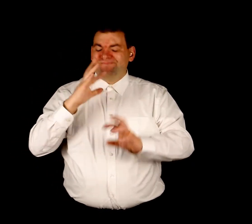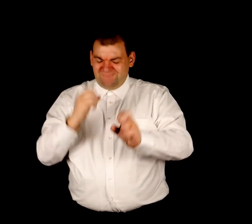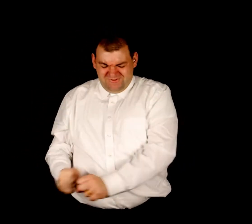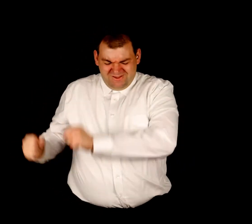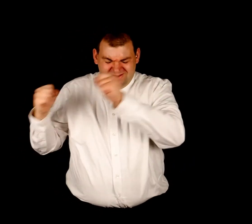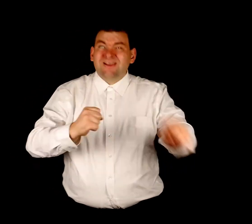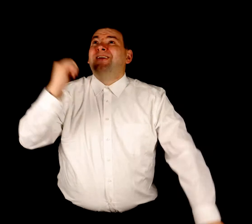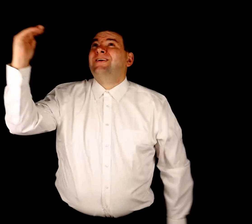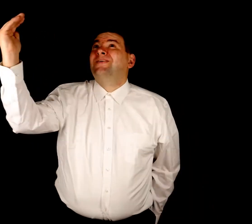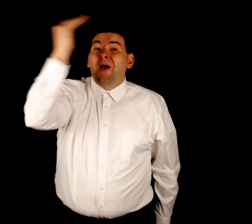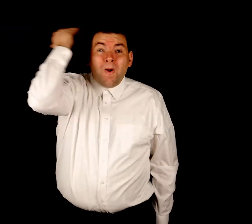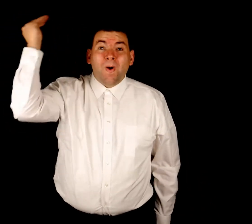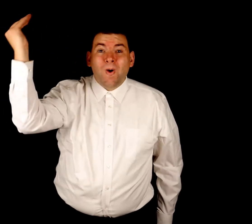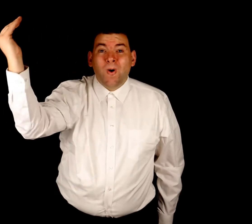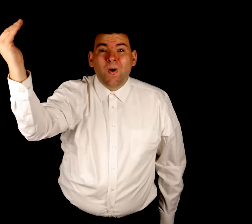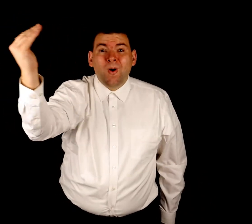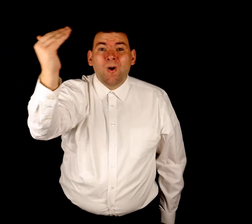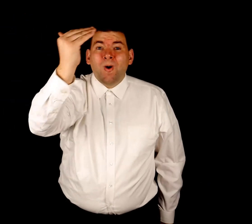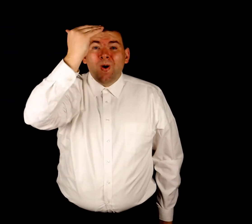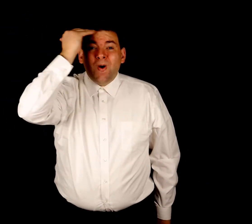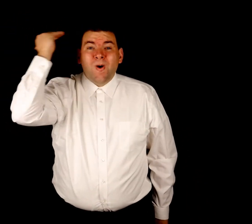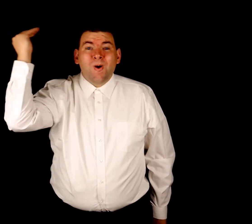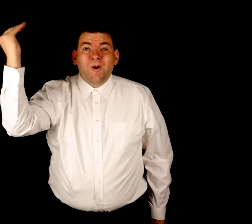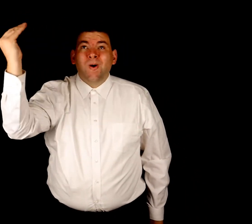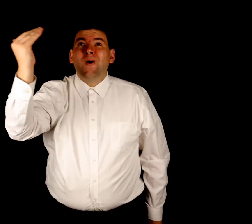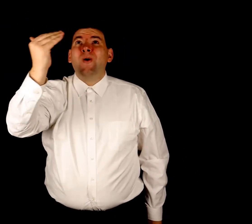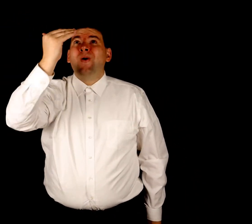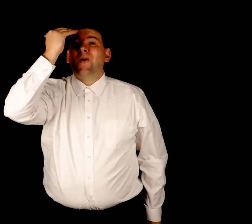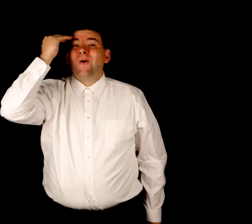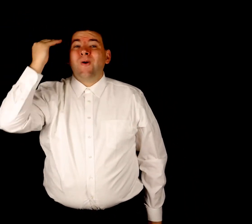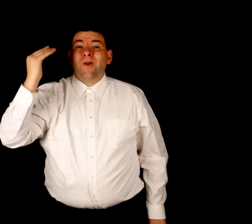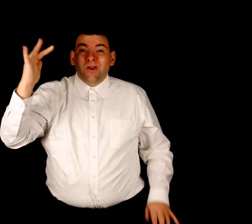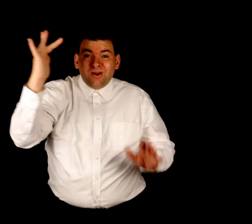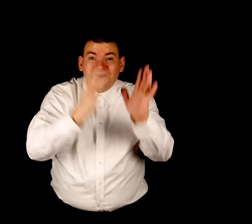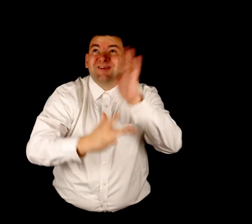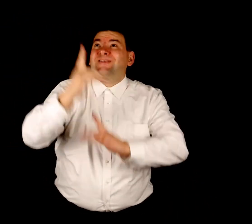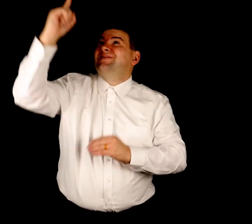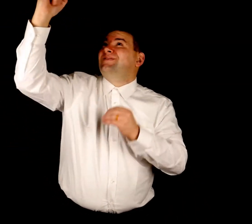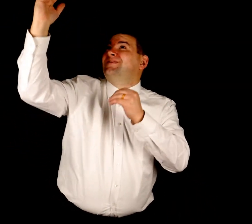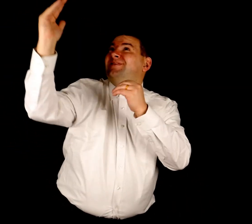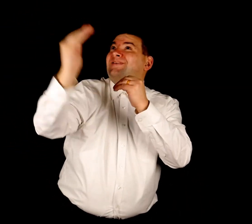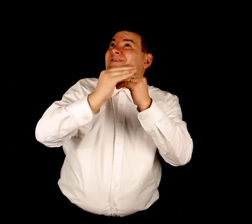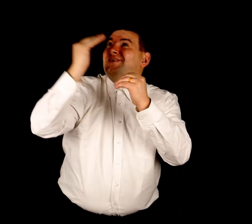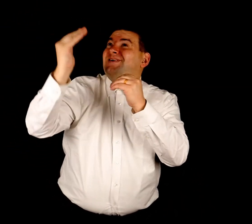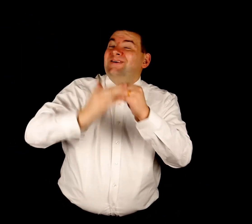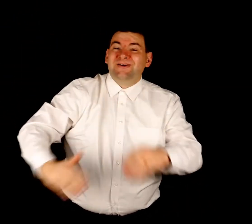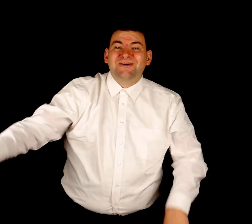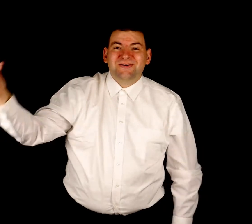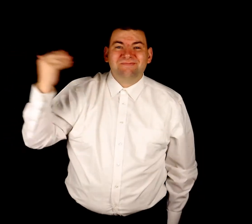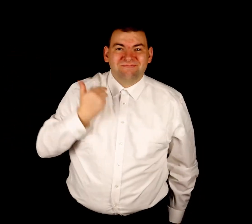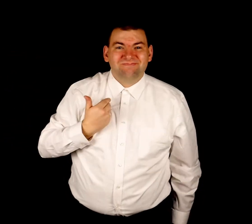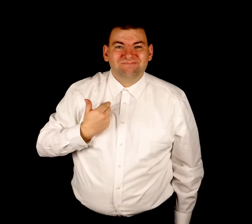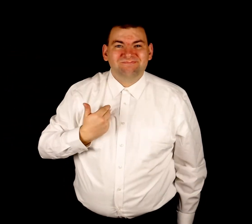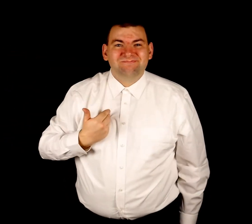strength in knowing You are near me